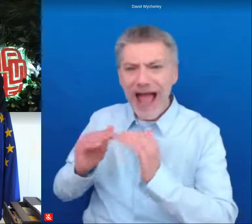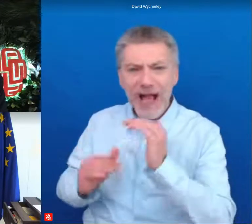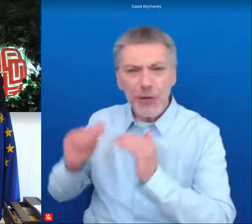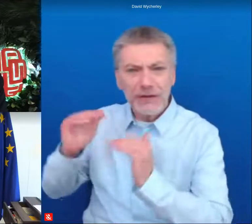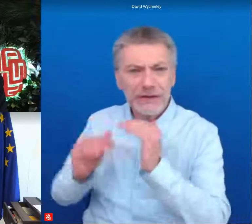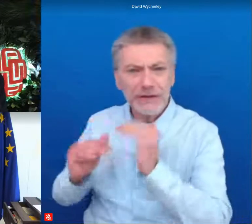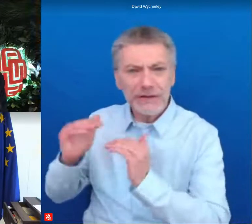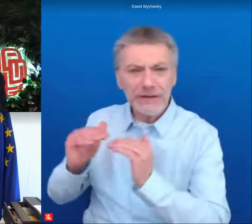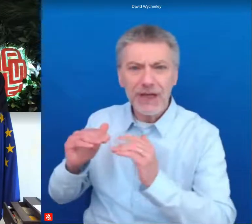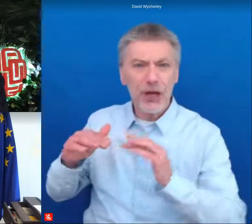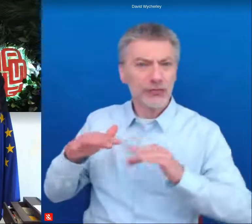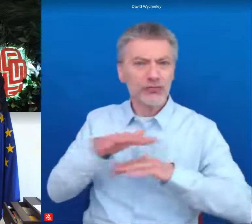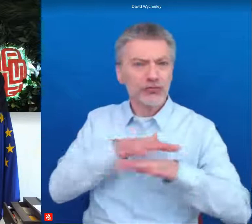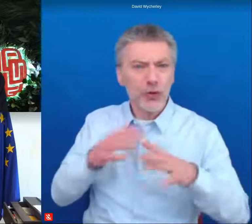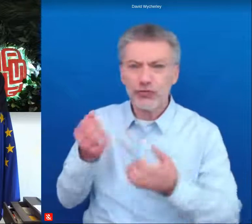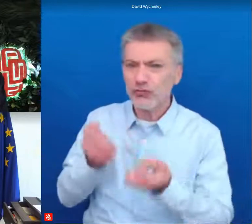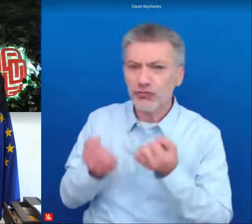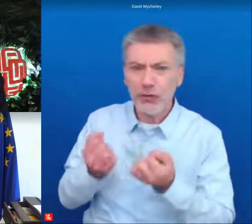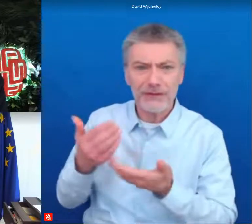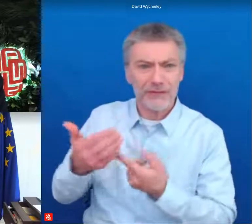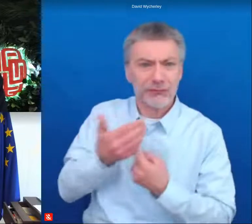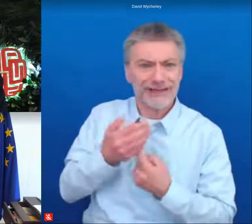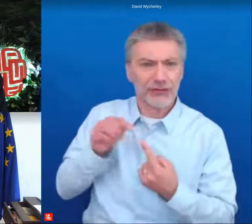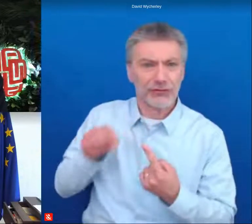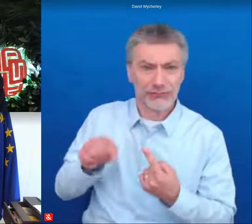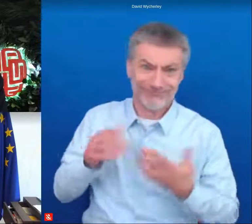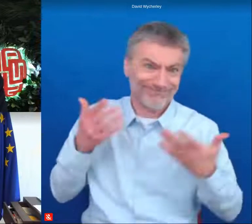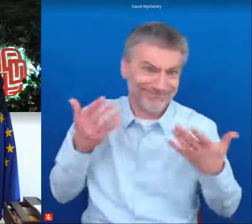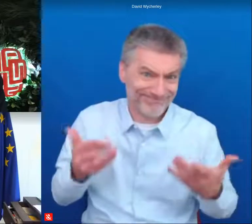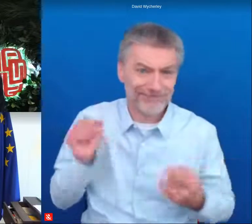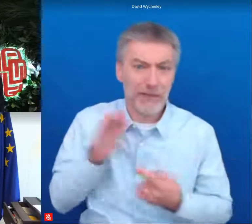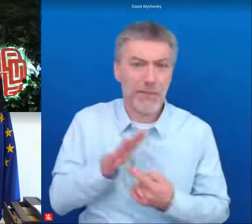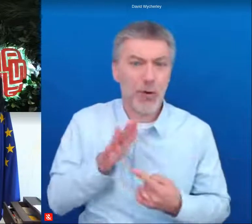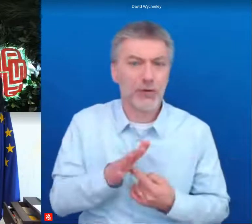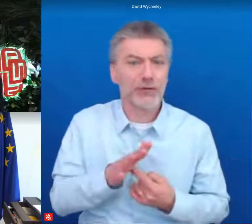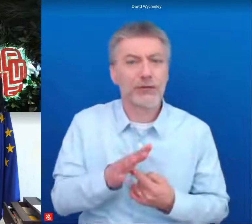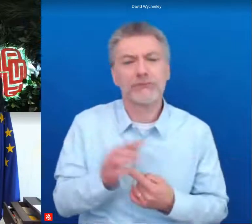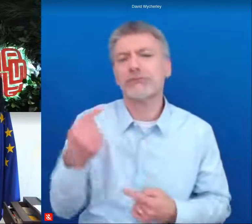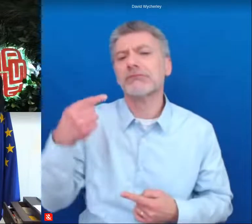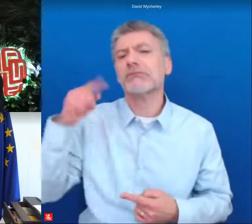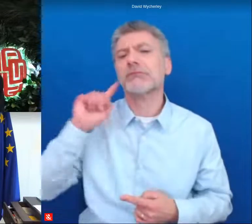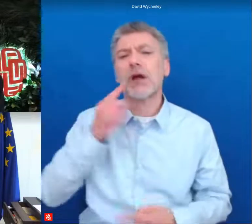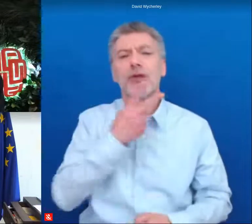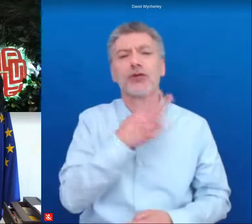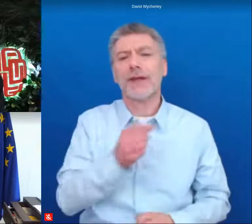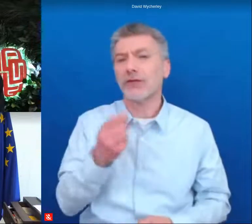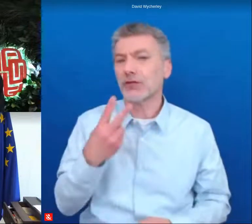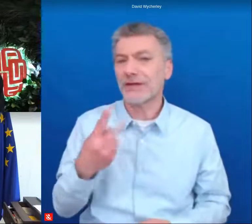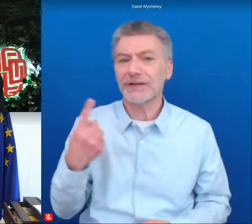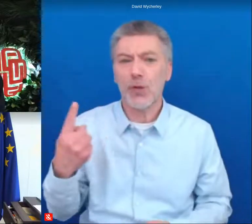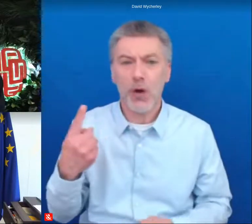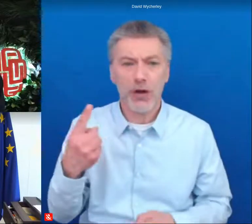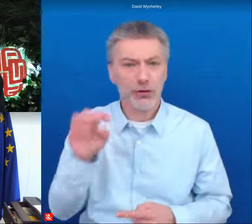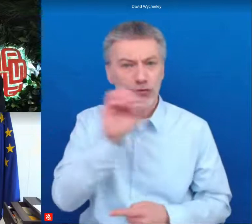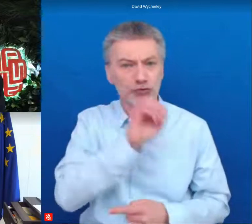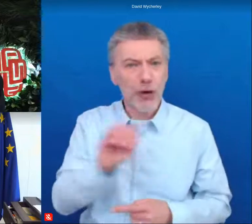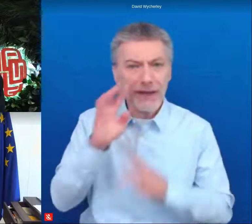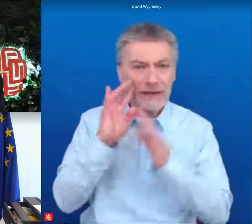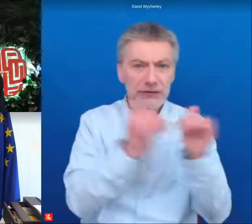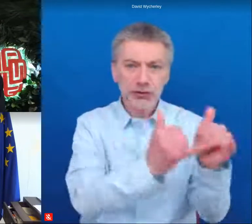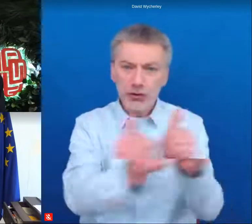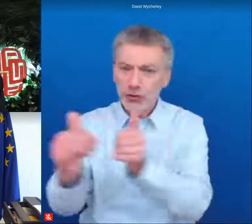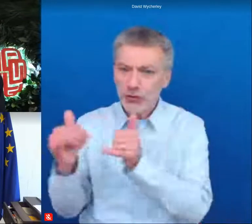and protection are more important than ever in the 2021 euro barometer survey on social issues